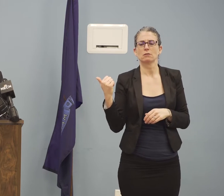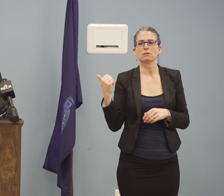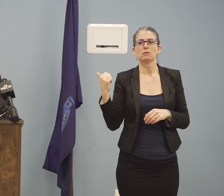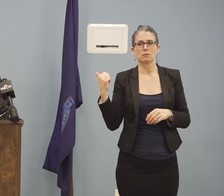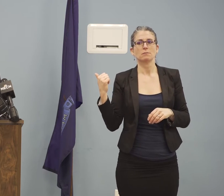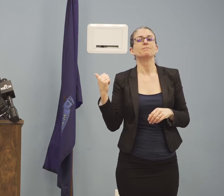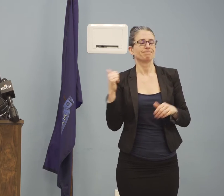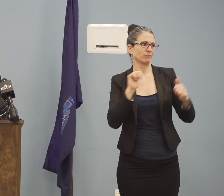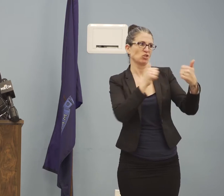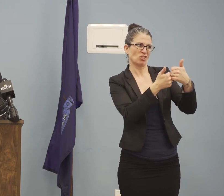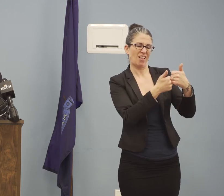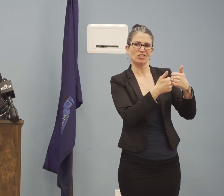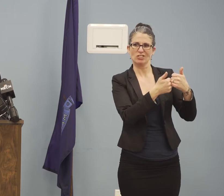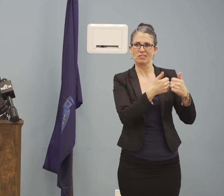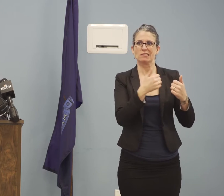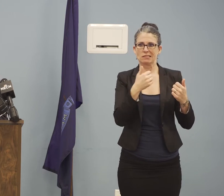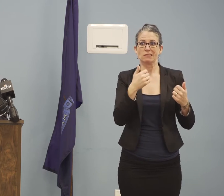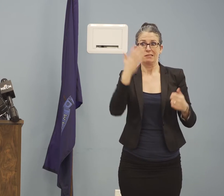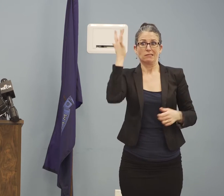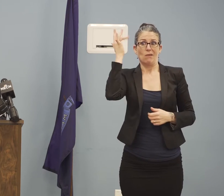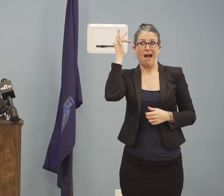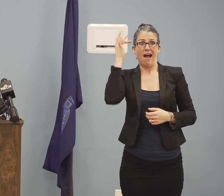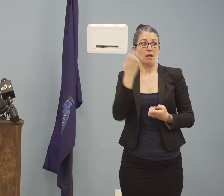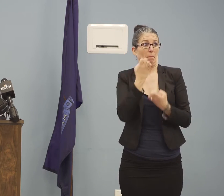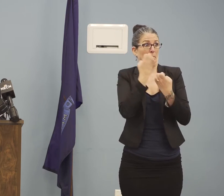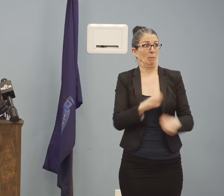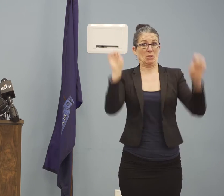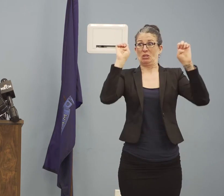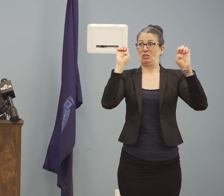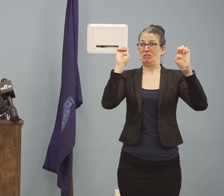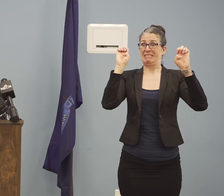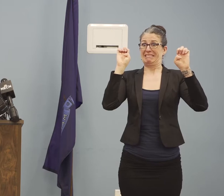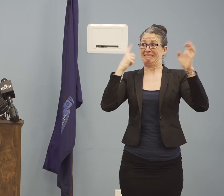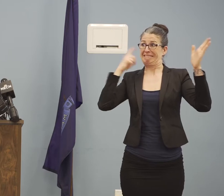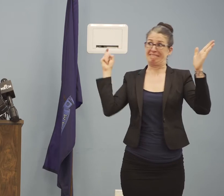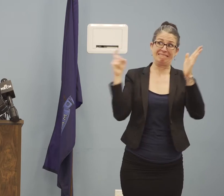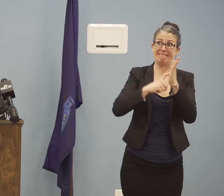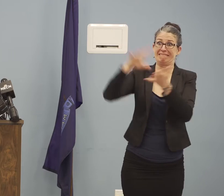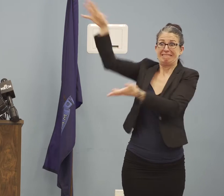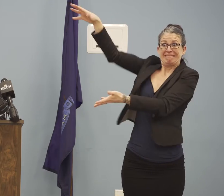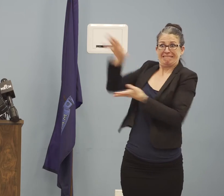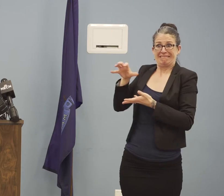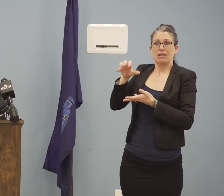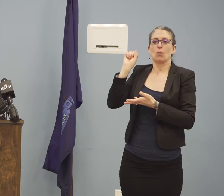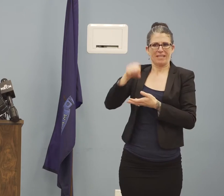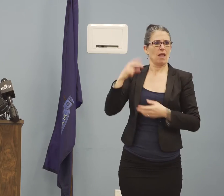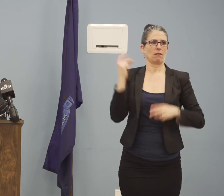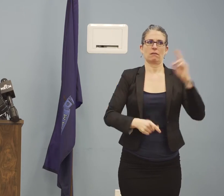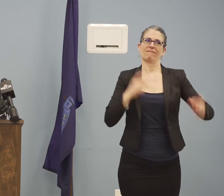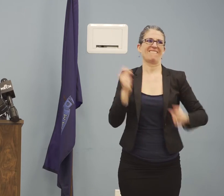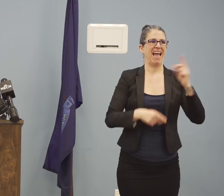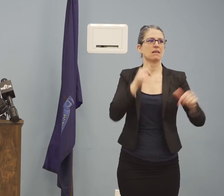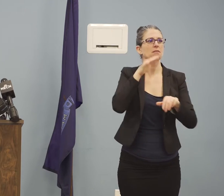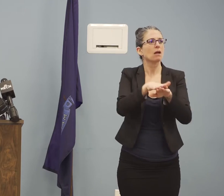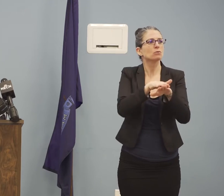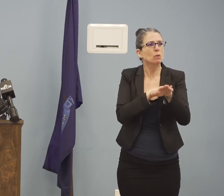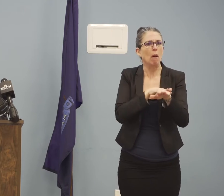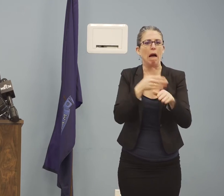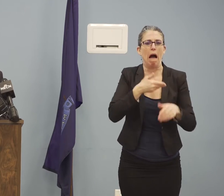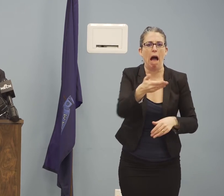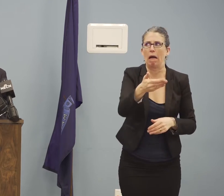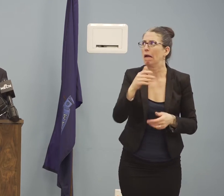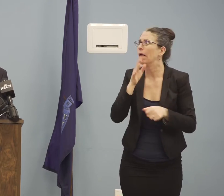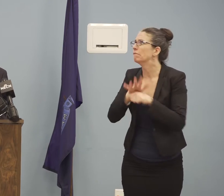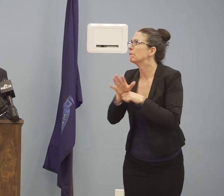of the Governor's emergency declaration. Again, to repeat the question, the question was how much more easily will public health nursing be able to be hired?